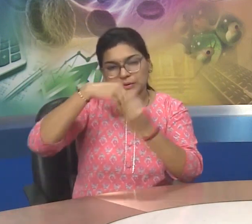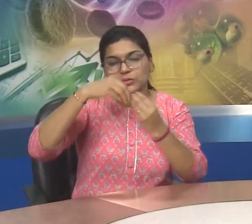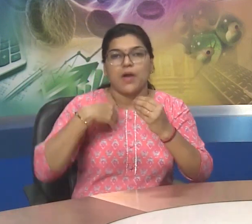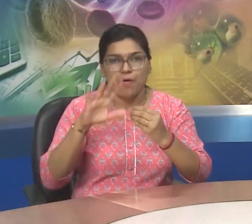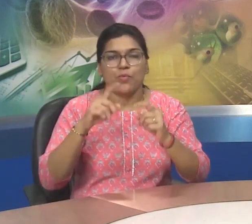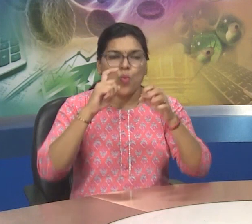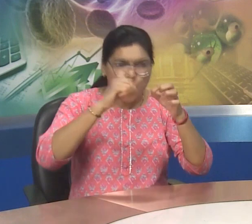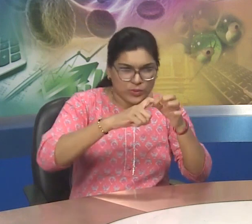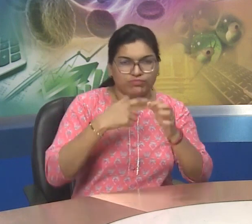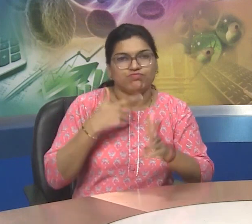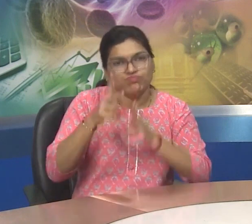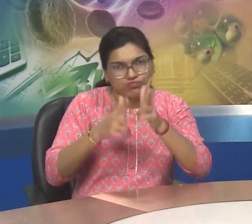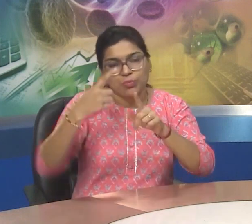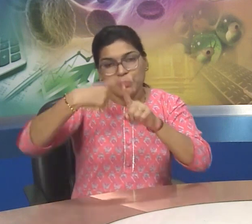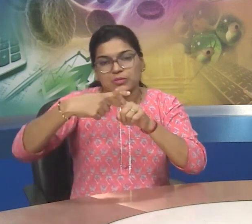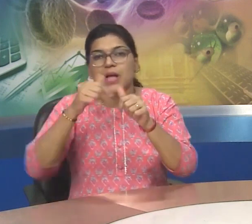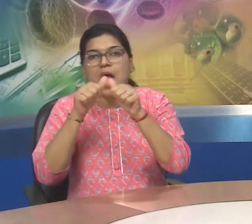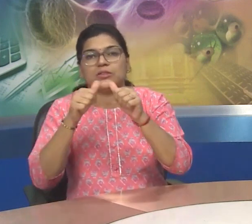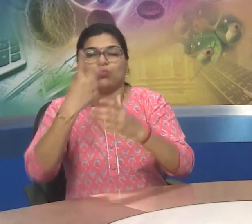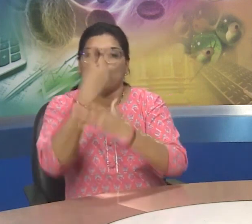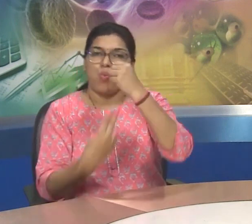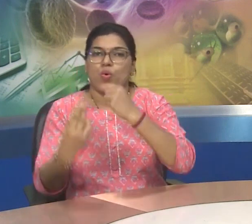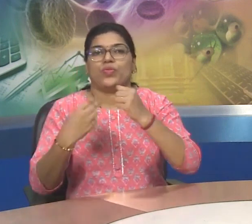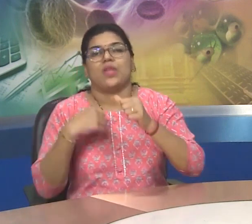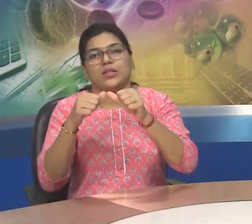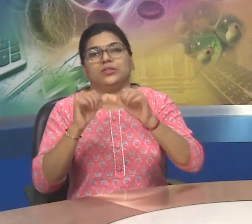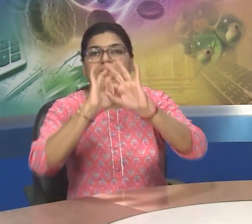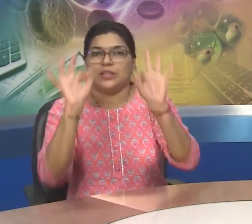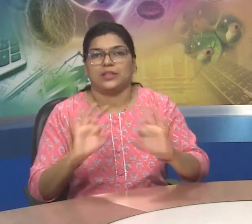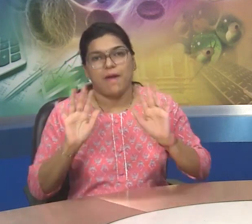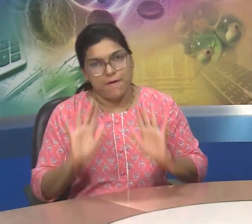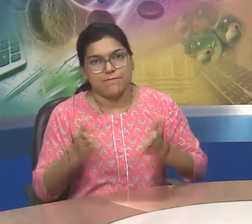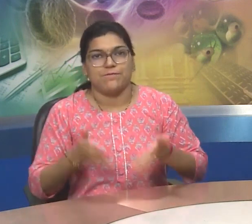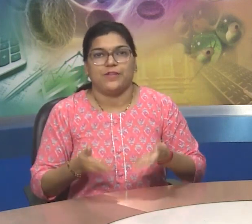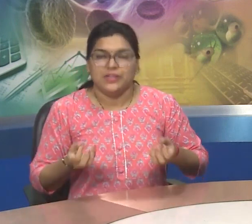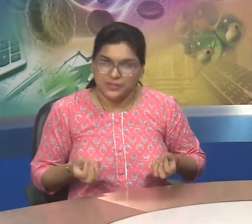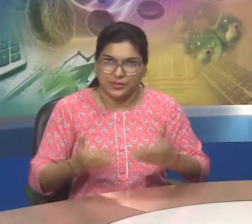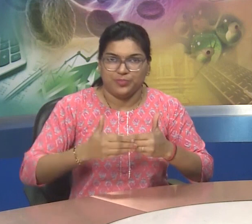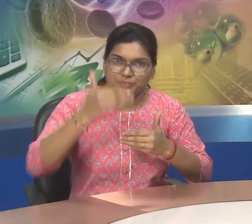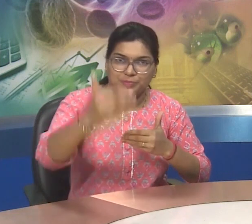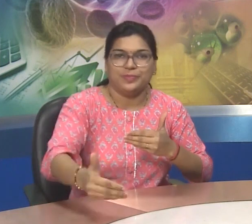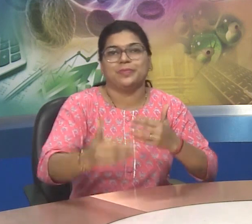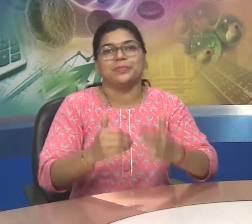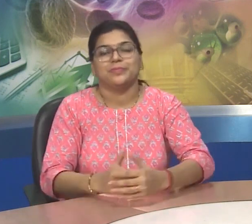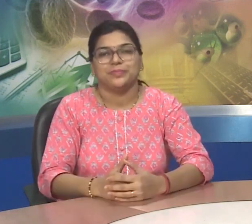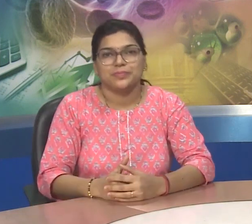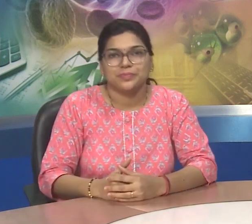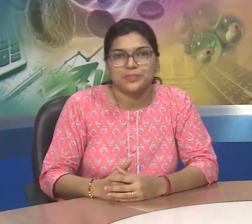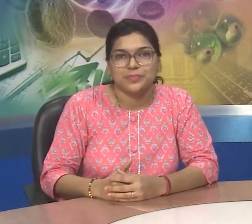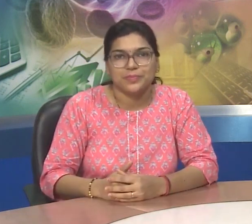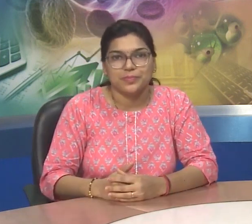I'll give questions and answers both